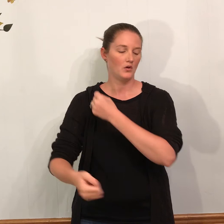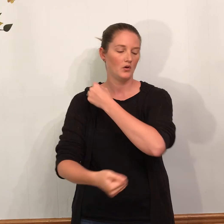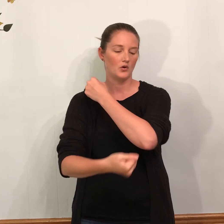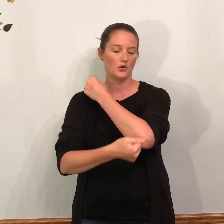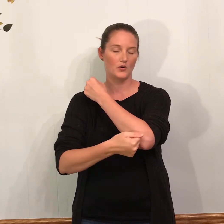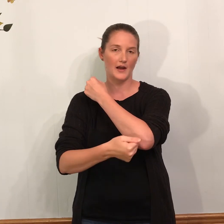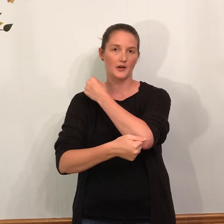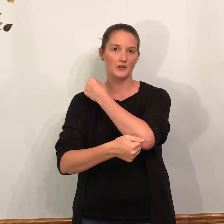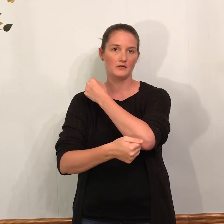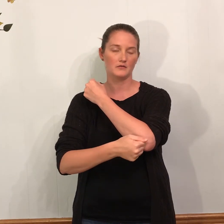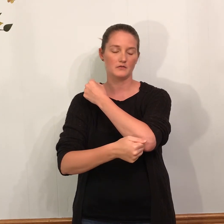Cracker.